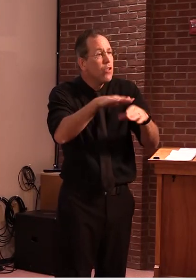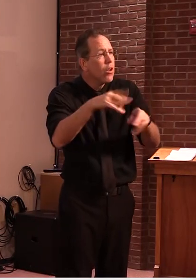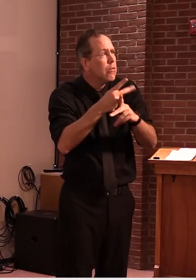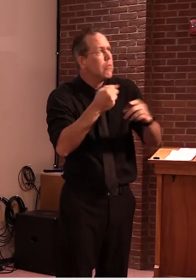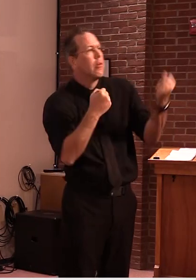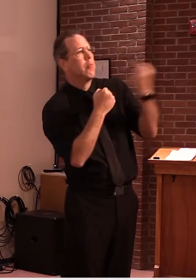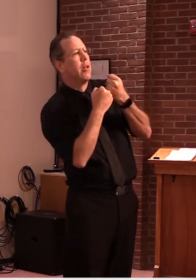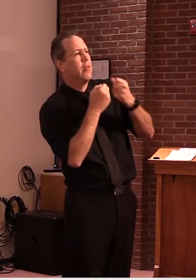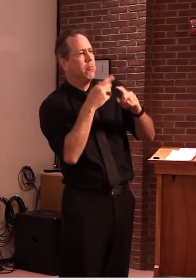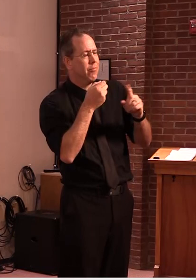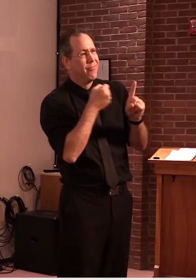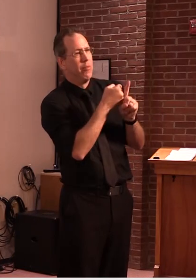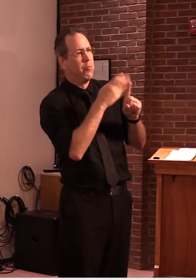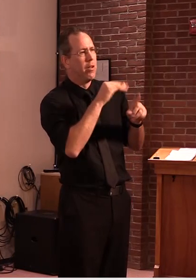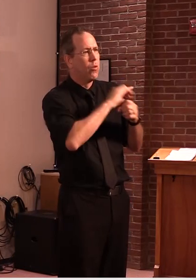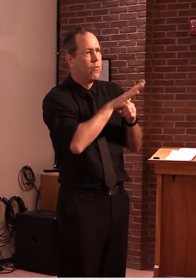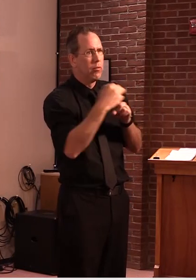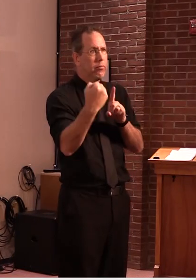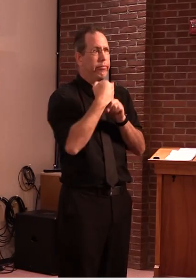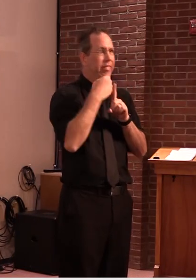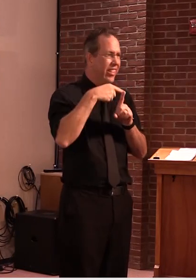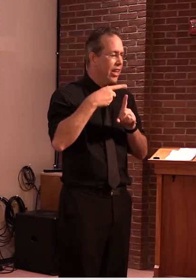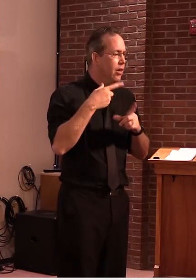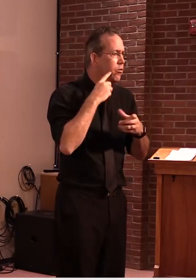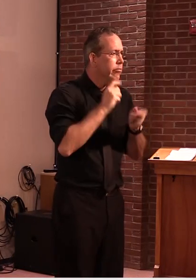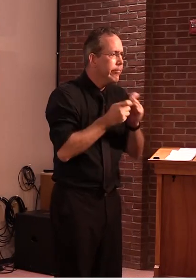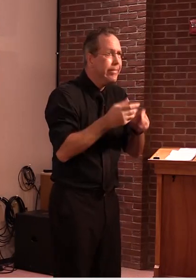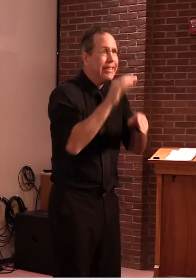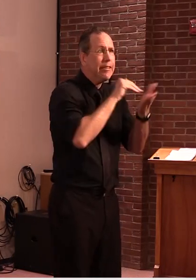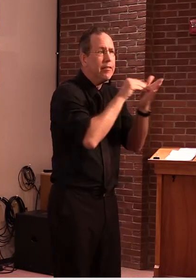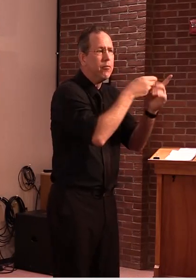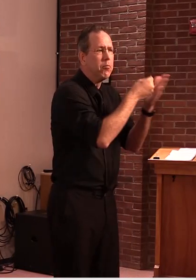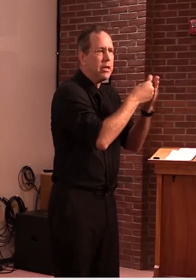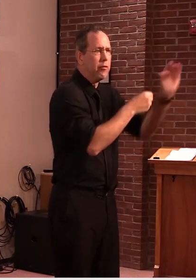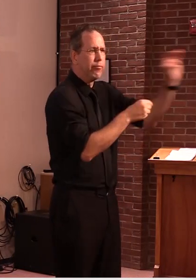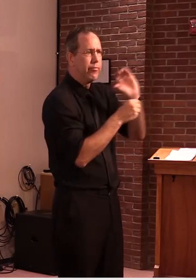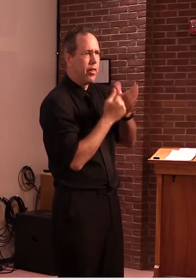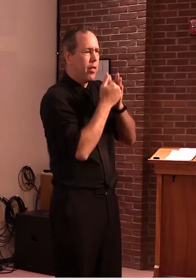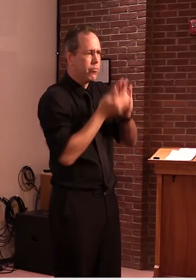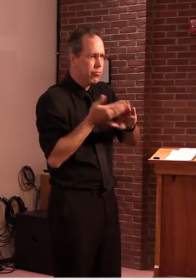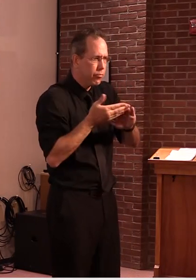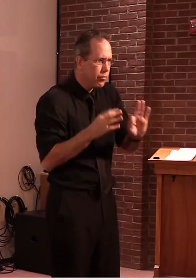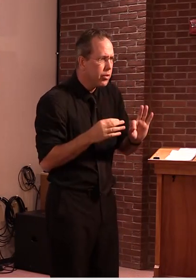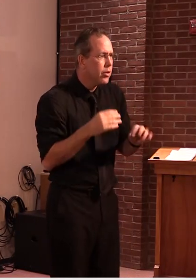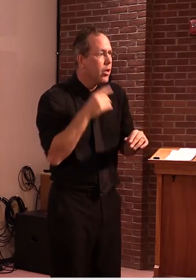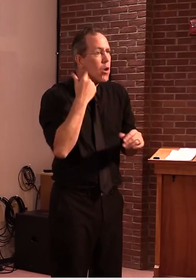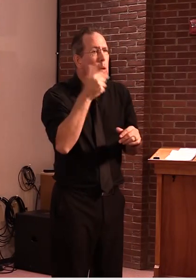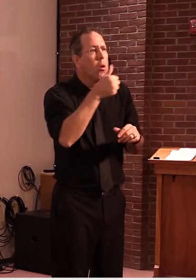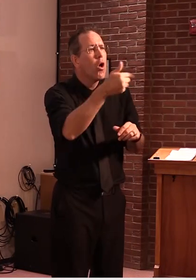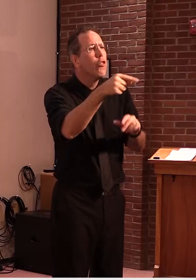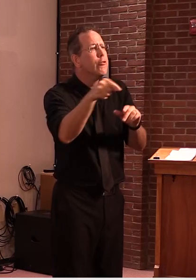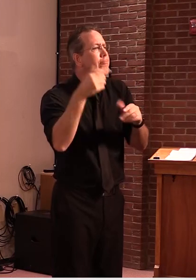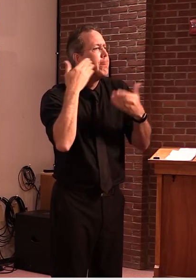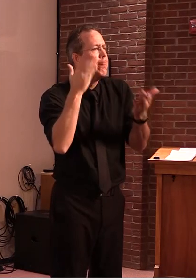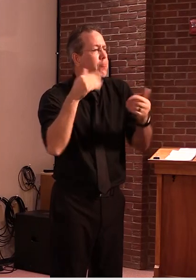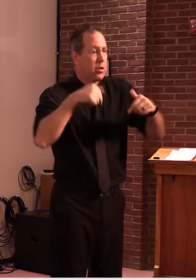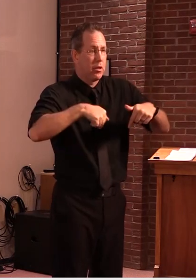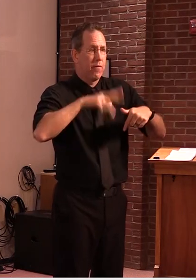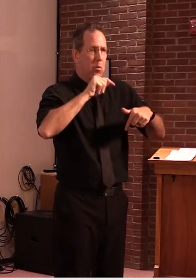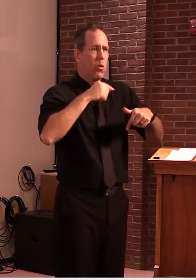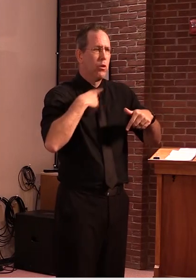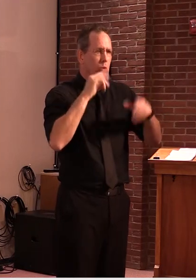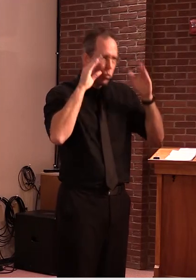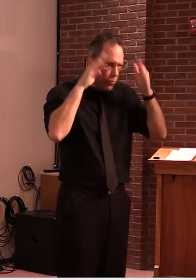believe there's too many other states that have done what this state has done in terms of childcare. $33 million total